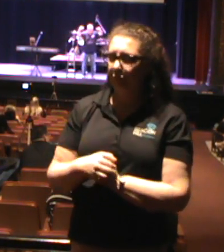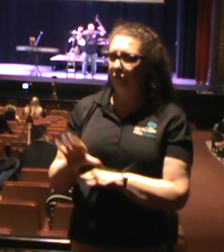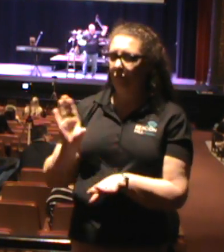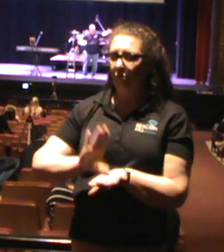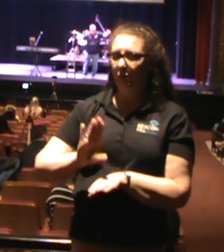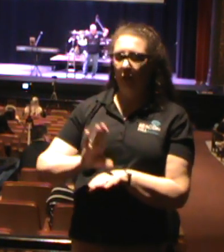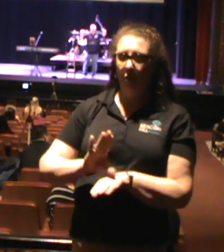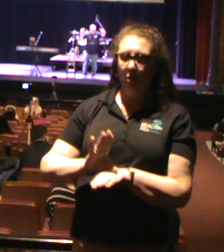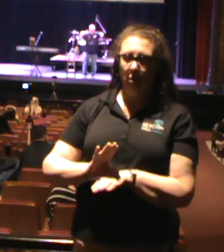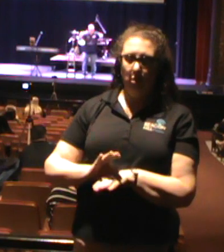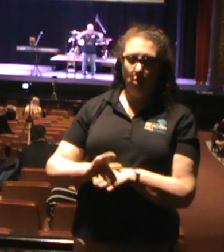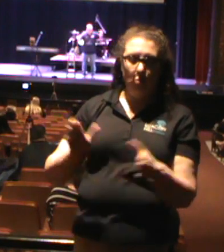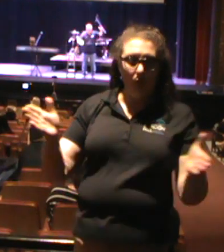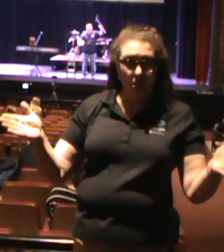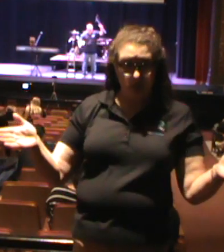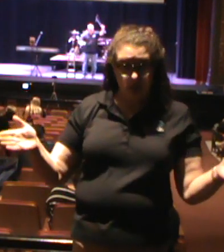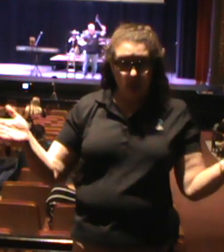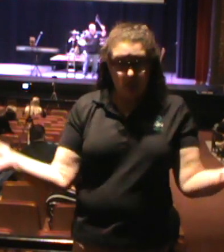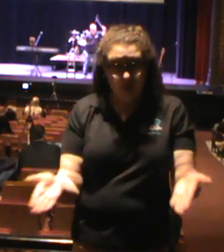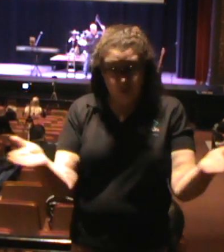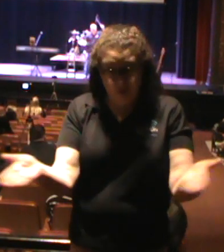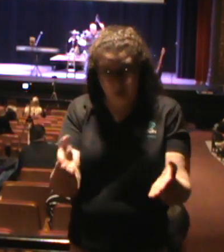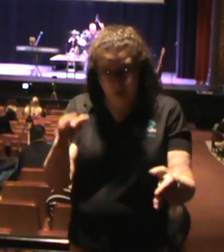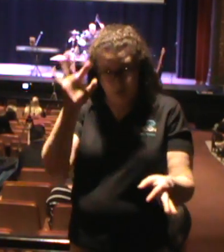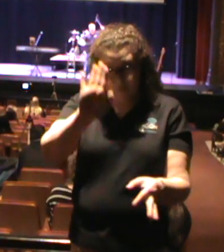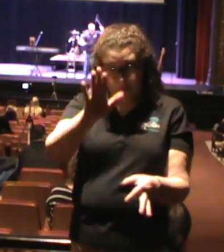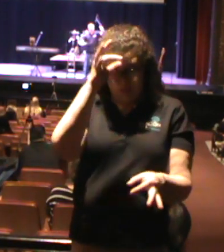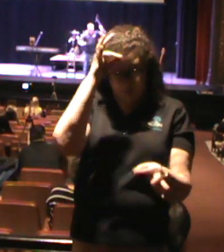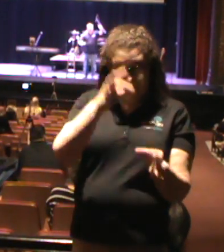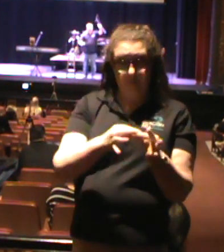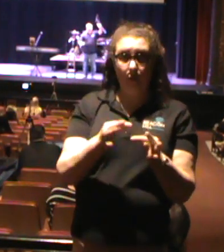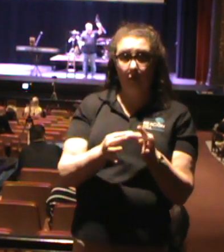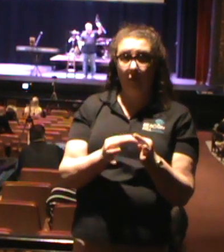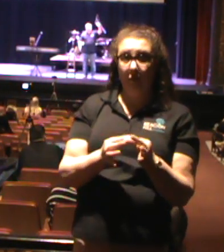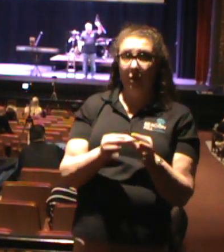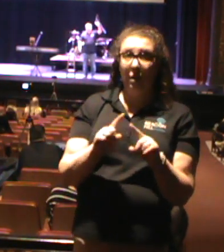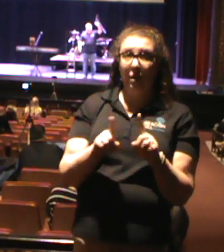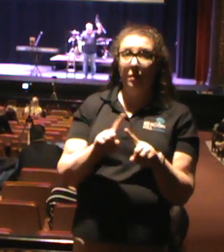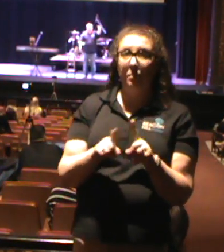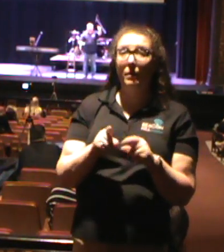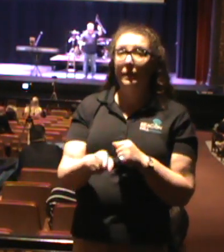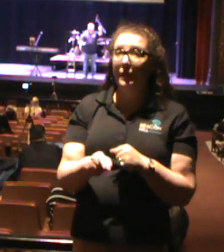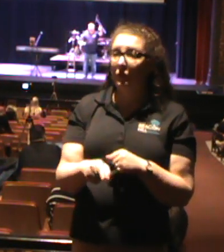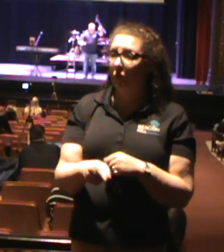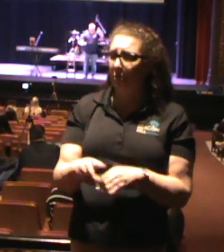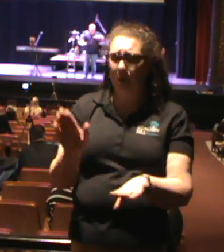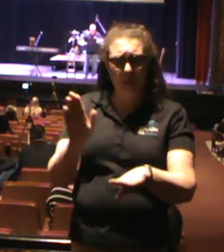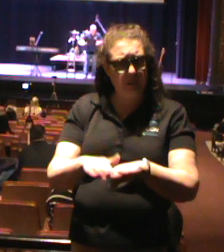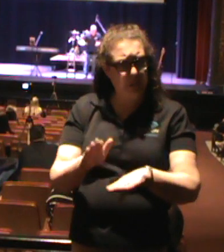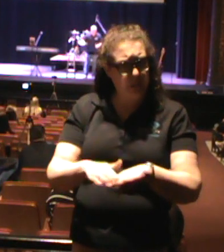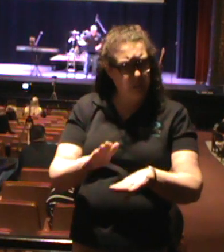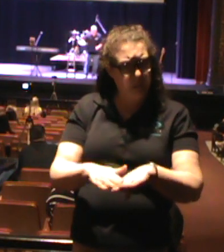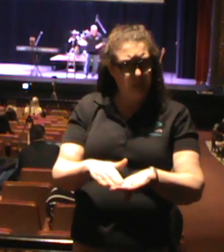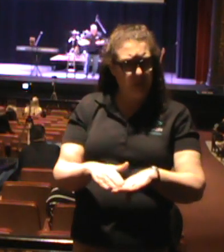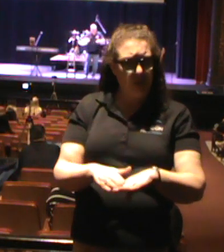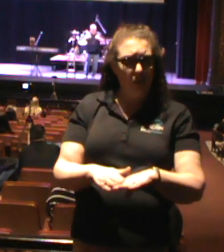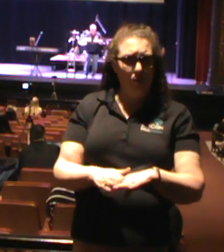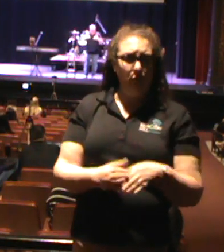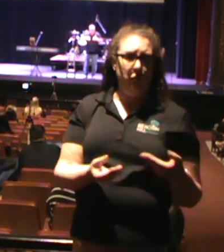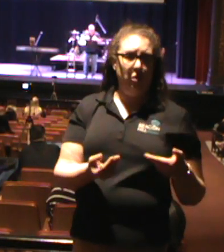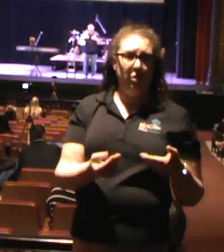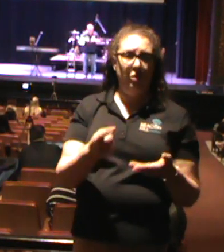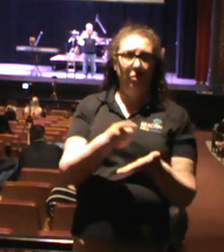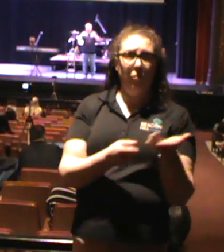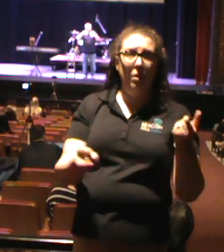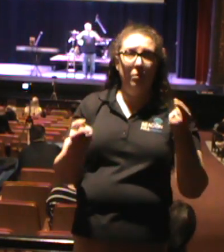Pergamon was commended for their faithfulness on Satan's outdoor playground, but they were being rebuked for their indoor playground and what was